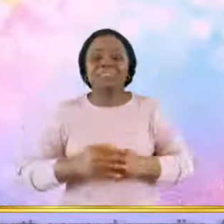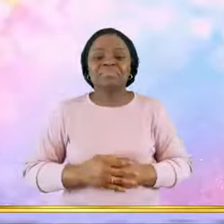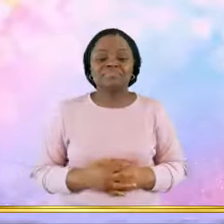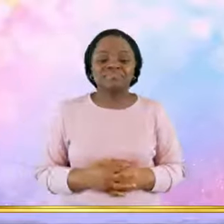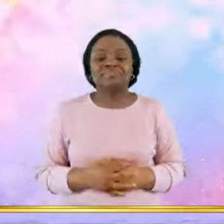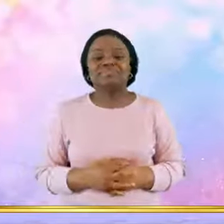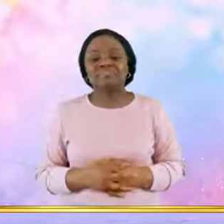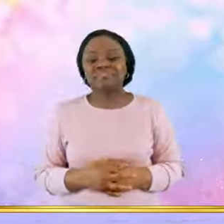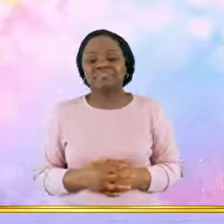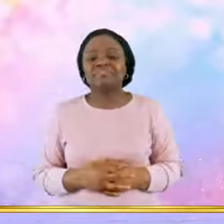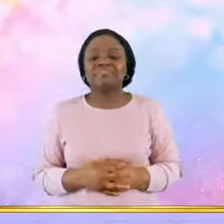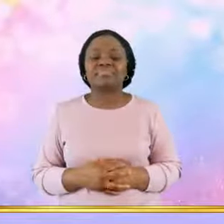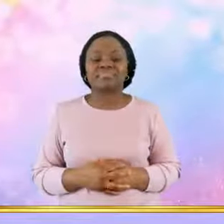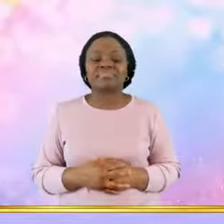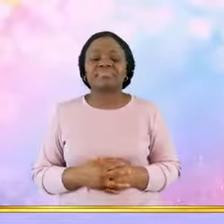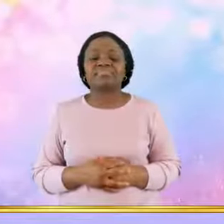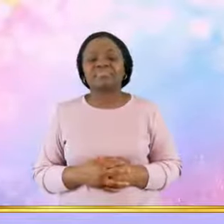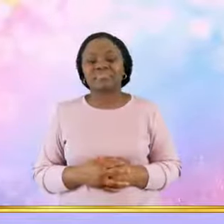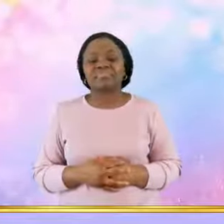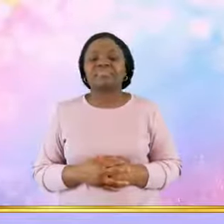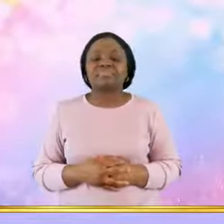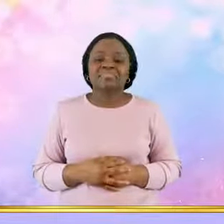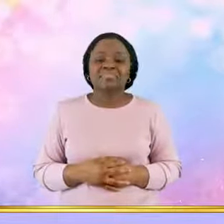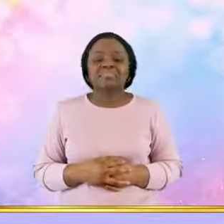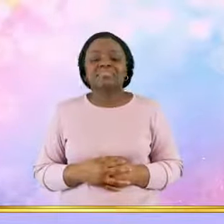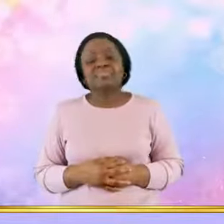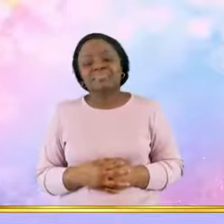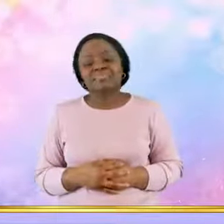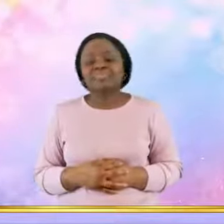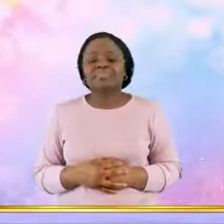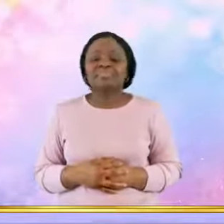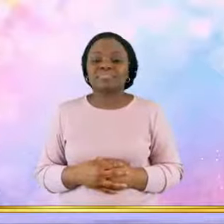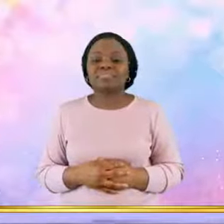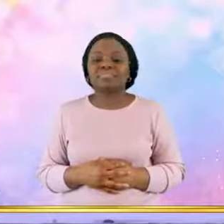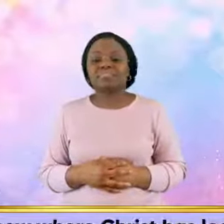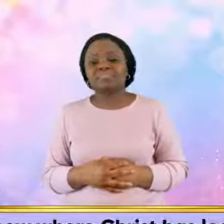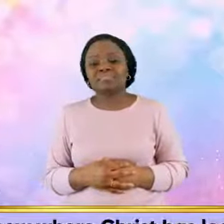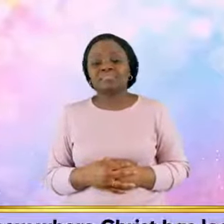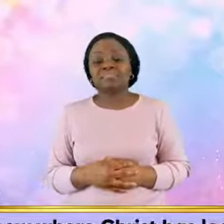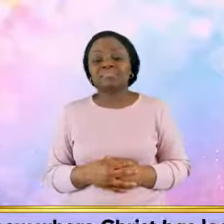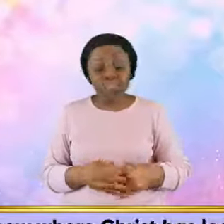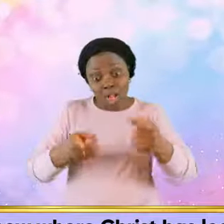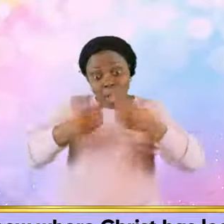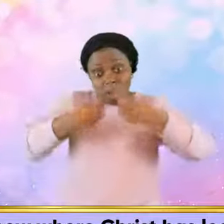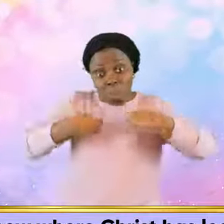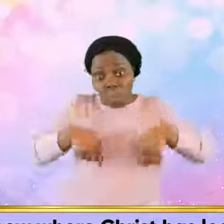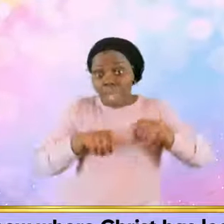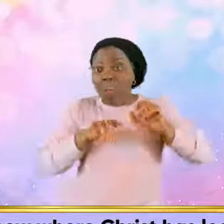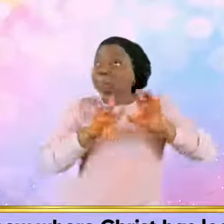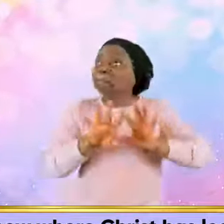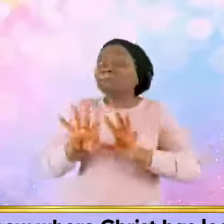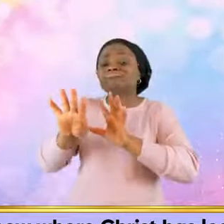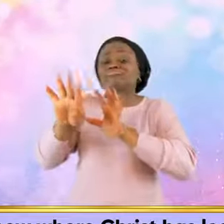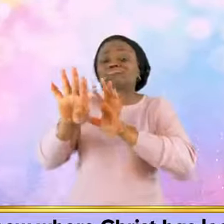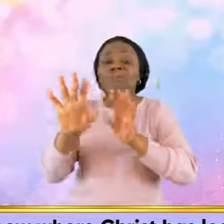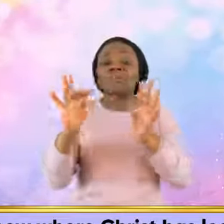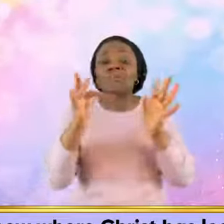So be thou where Christ